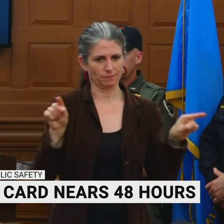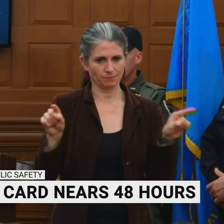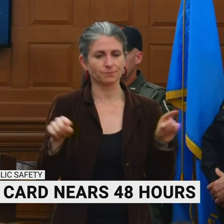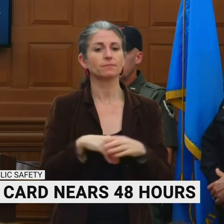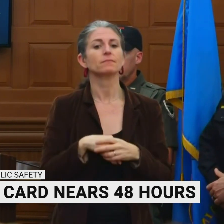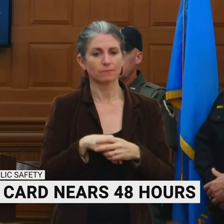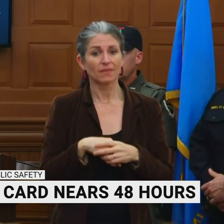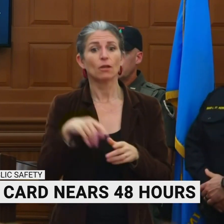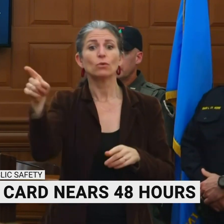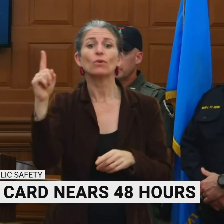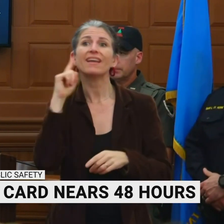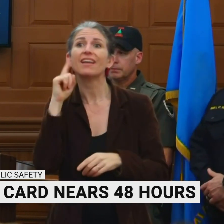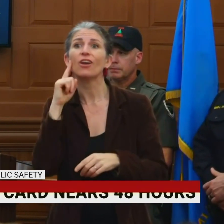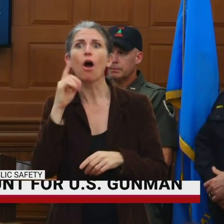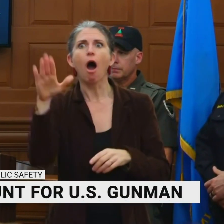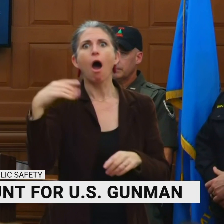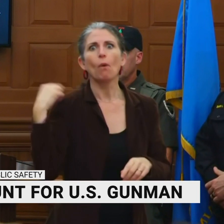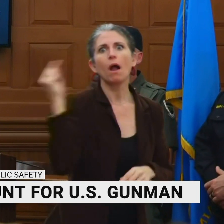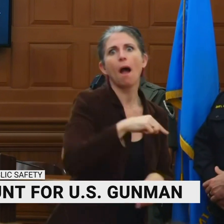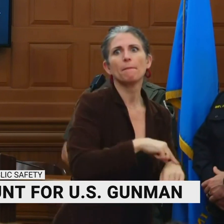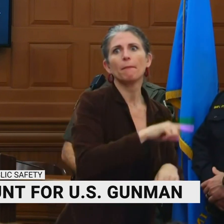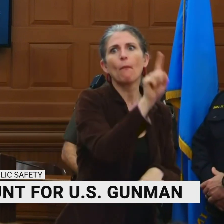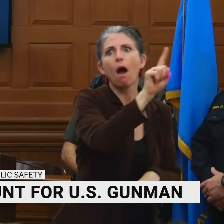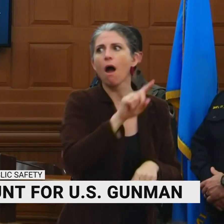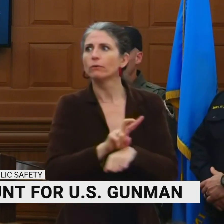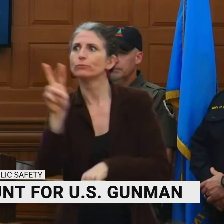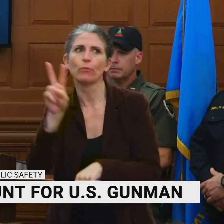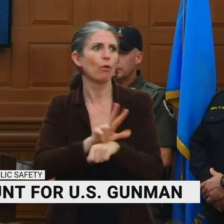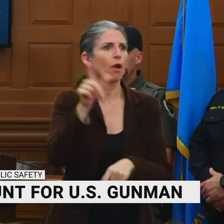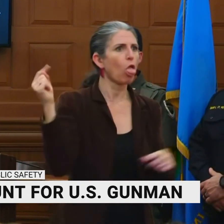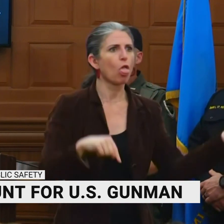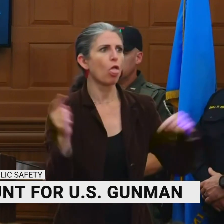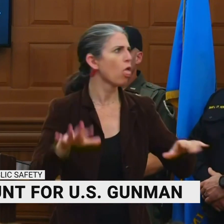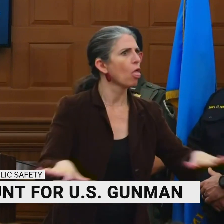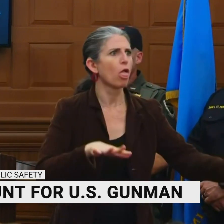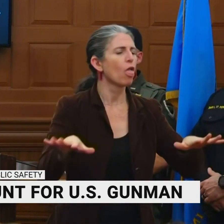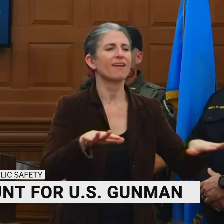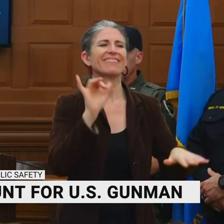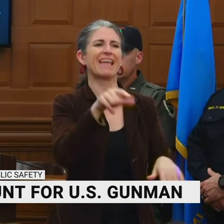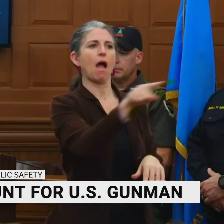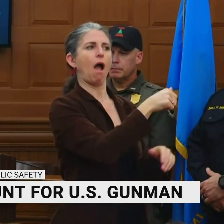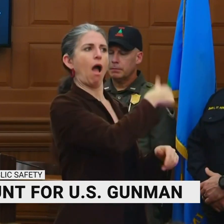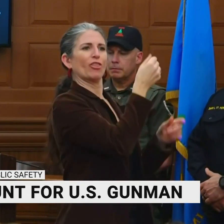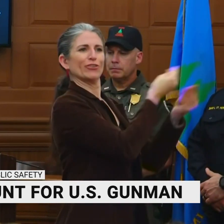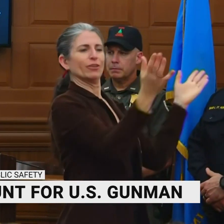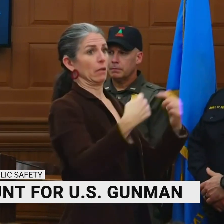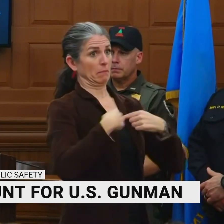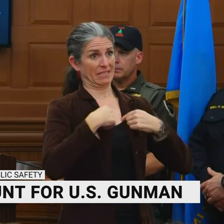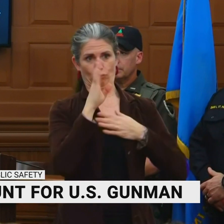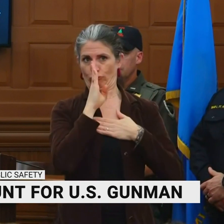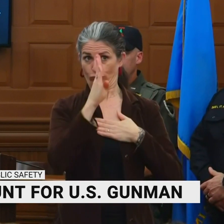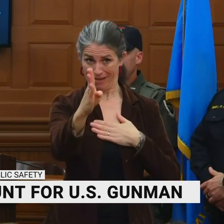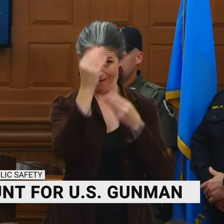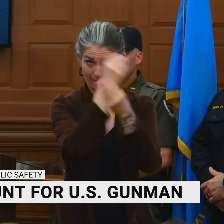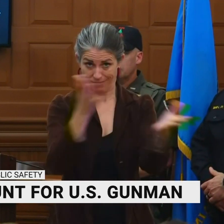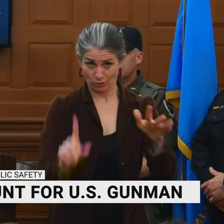at 1 o'clock, and then our PIO, who's incredibly busy, gets 100 emails and says, is it going to be 1 o'clock or is it going to be this? And you've got